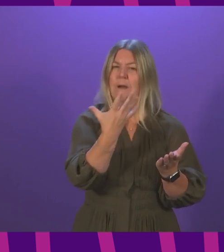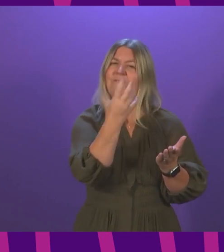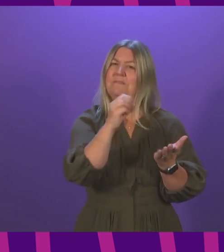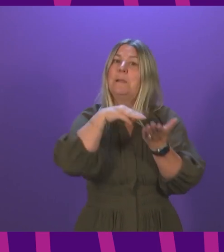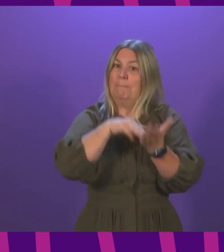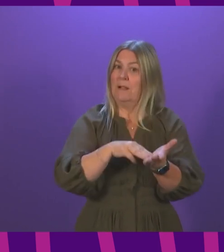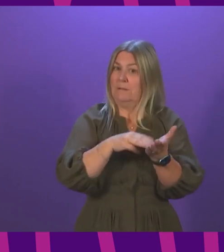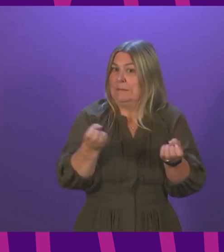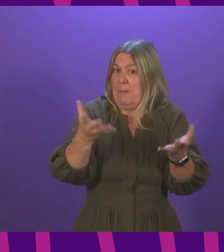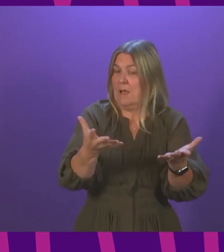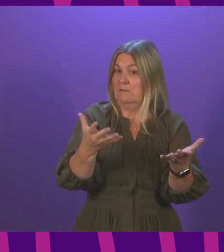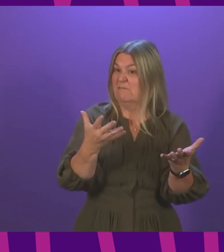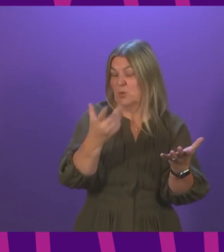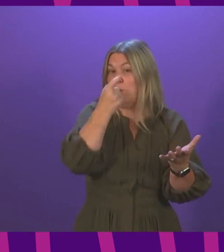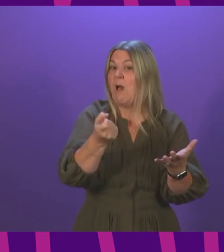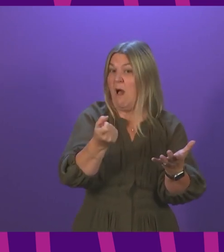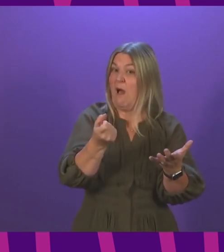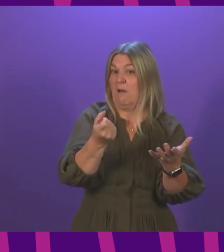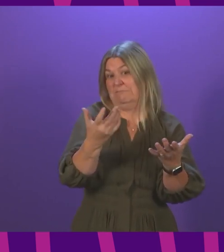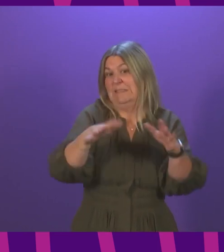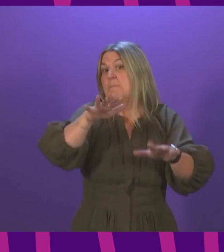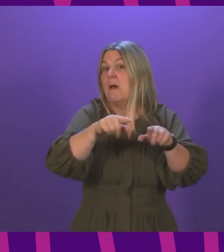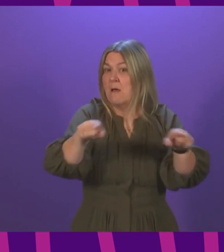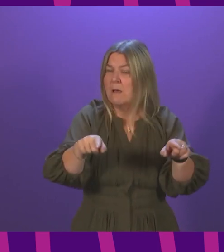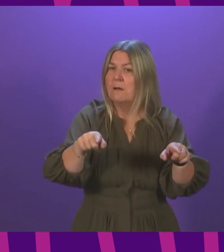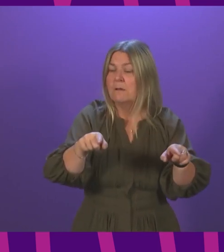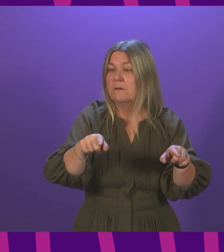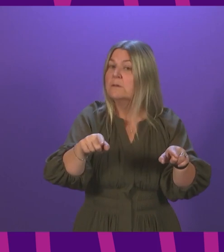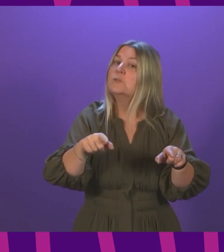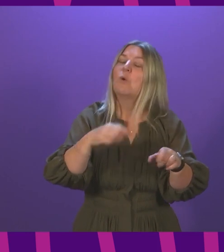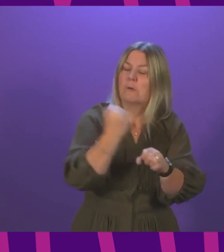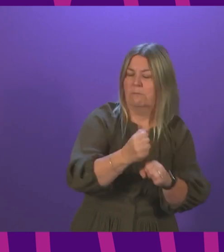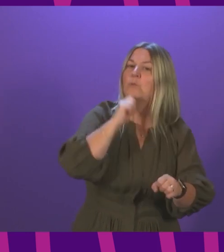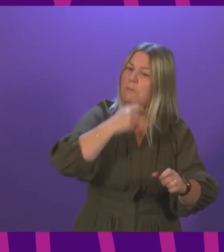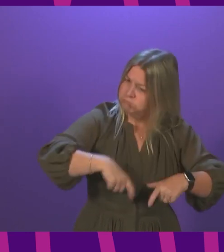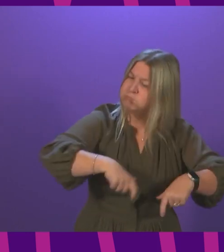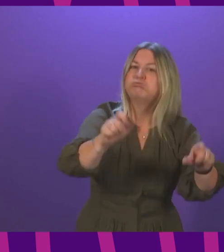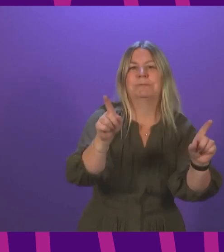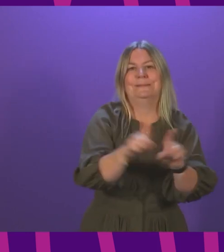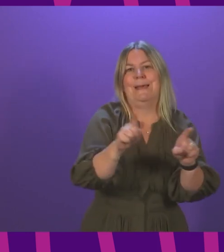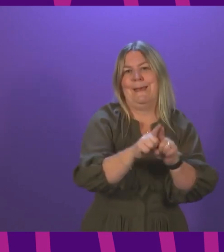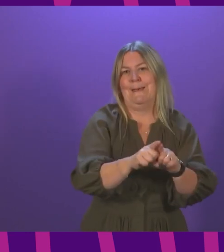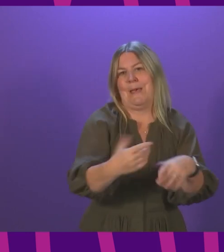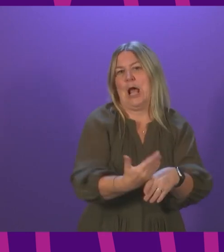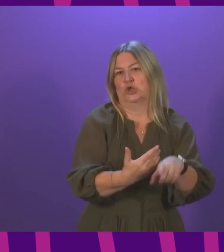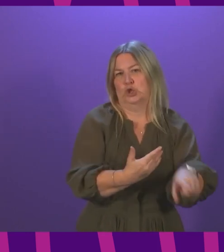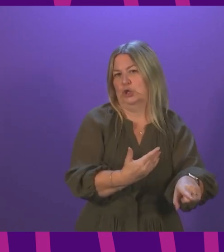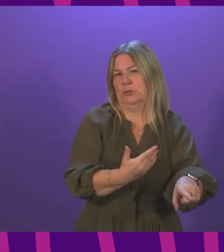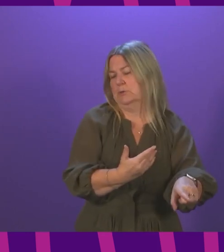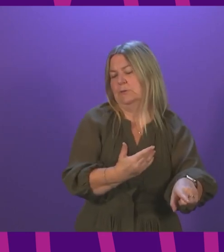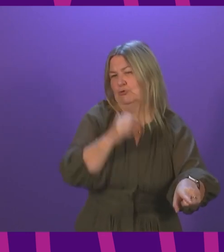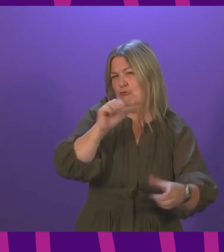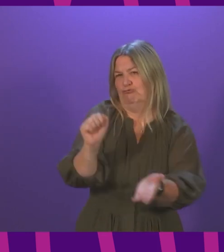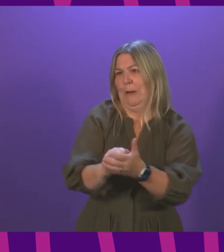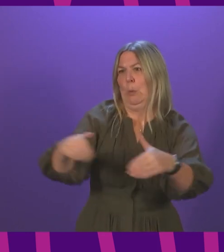already being delivered. So we will continue with the action we have set out. We will continue to take that action. I do not think it is right to wait for